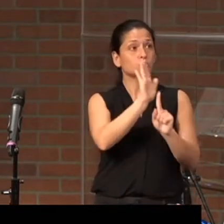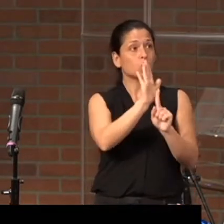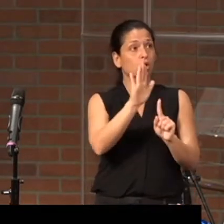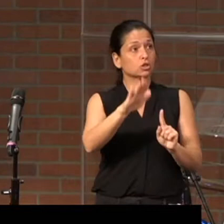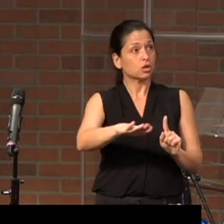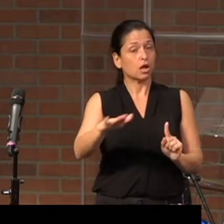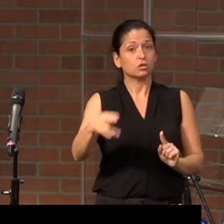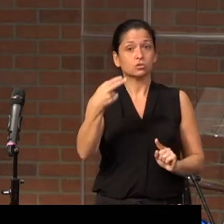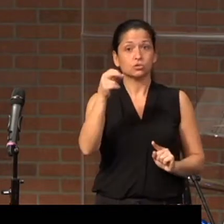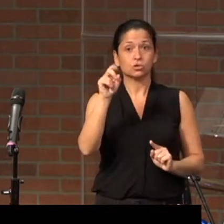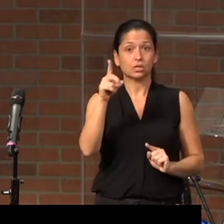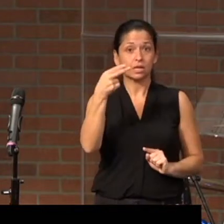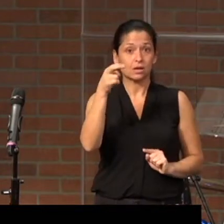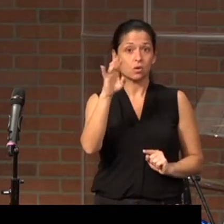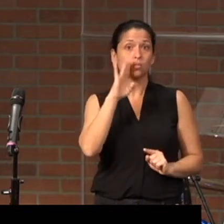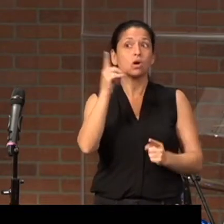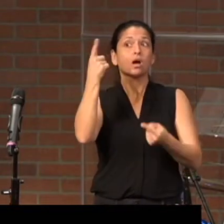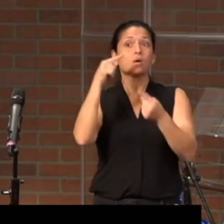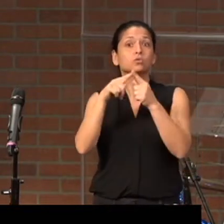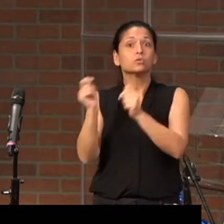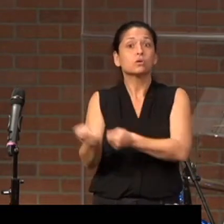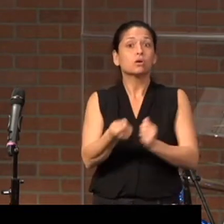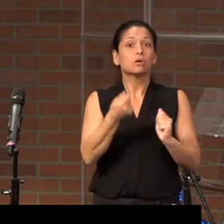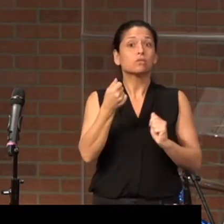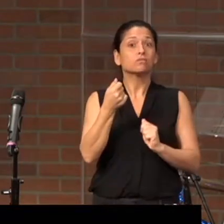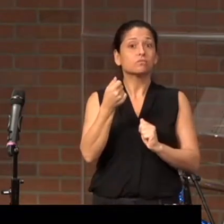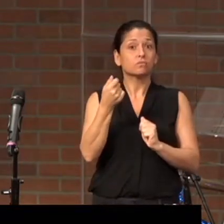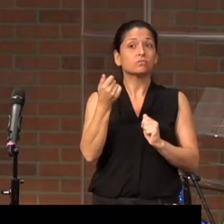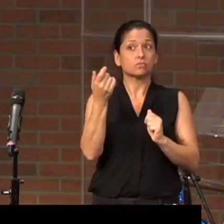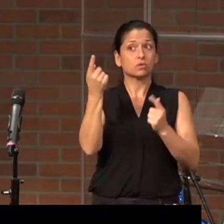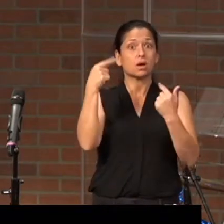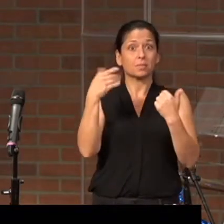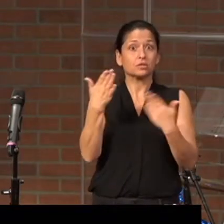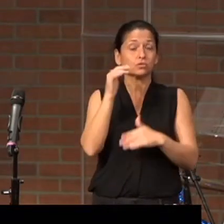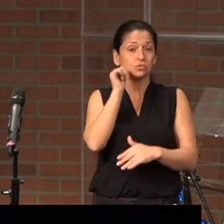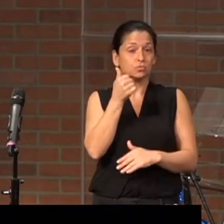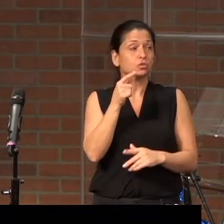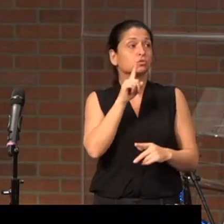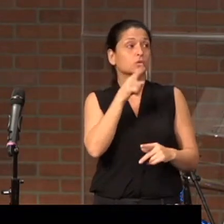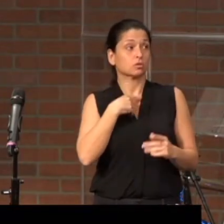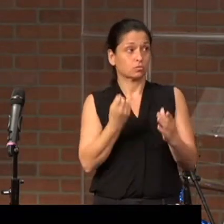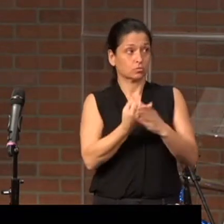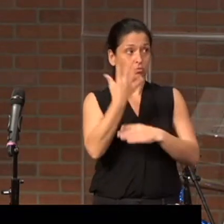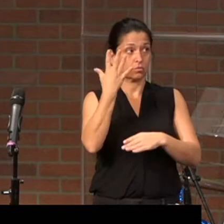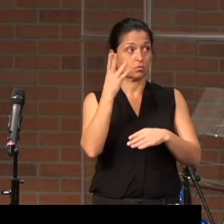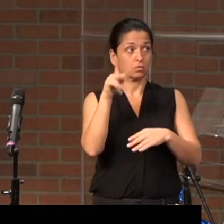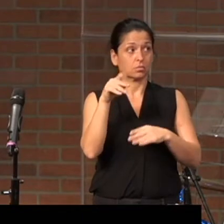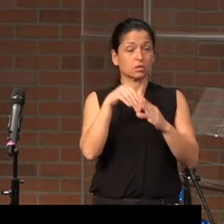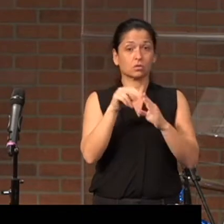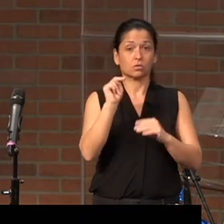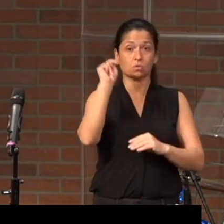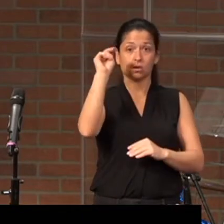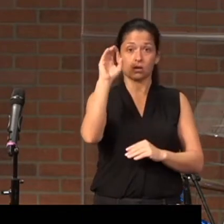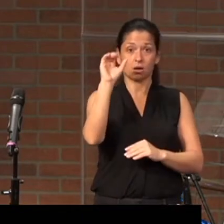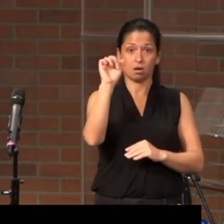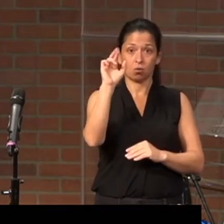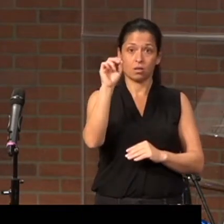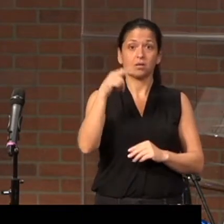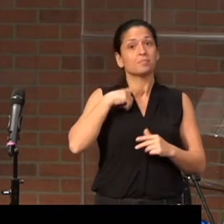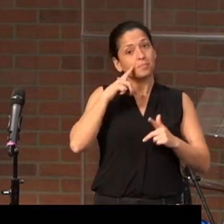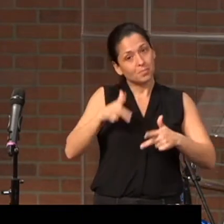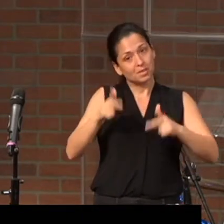is coming to the golf course tomorrow. So, grew up in North Carolina, basketball fan,